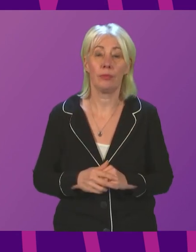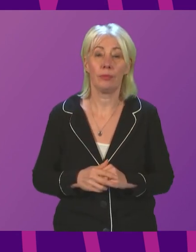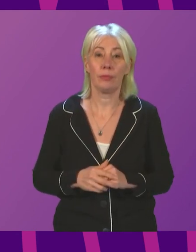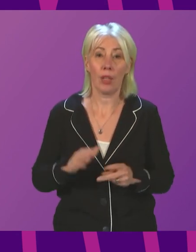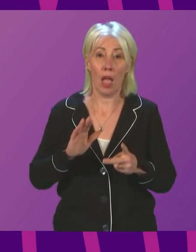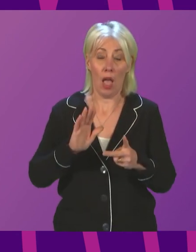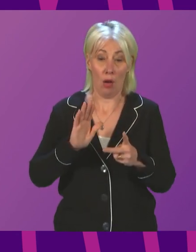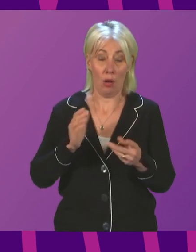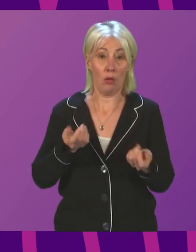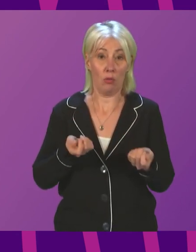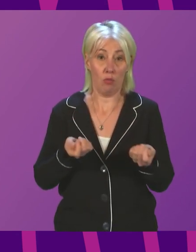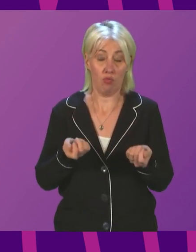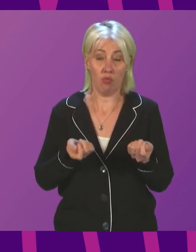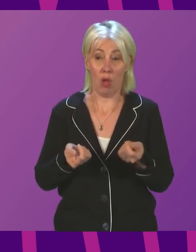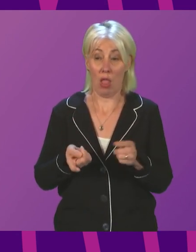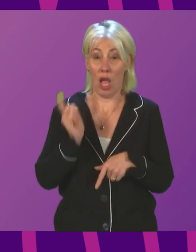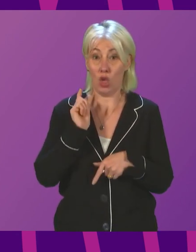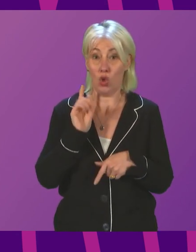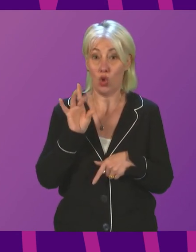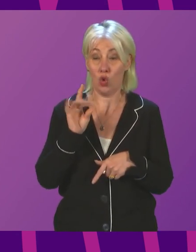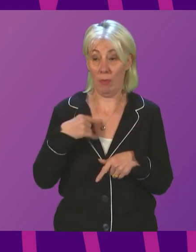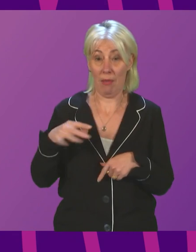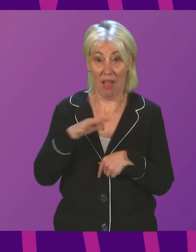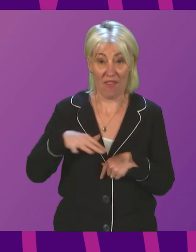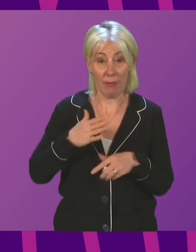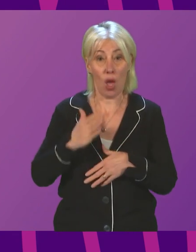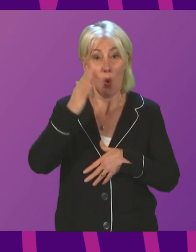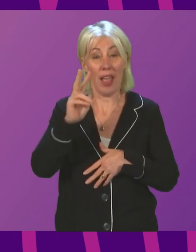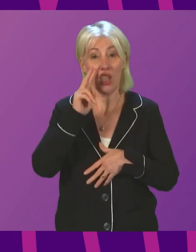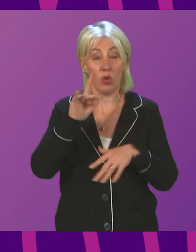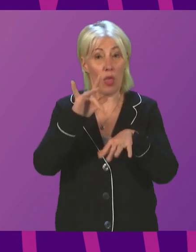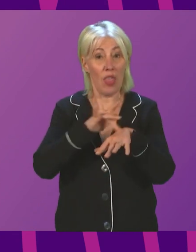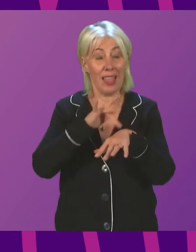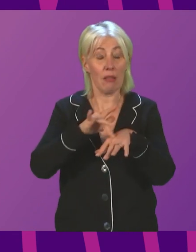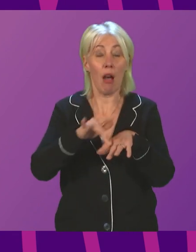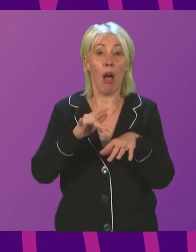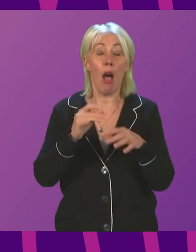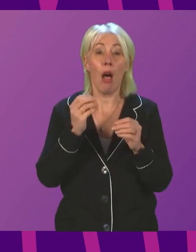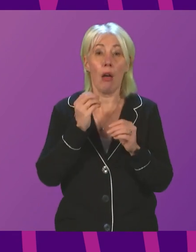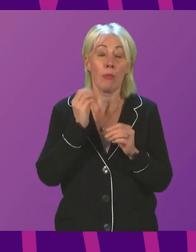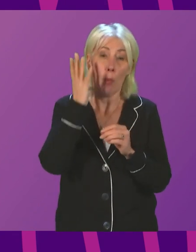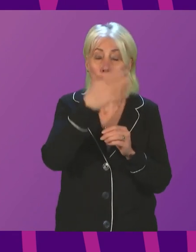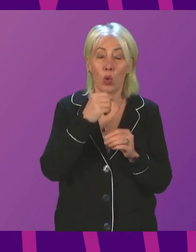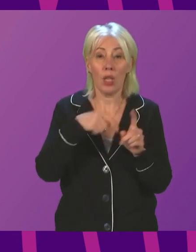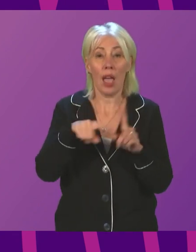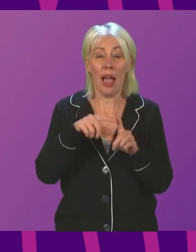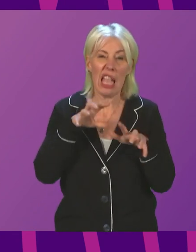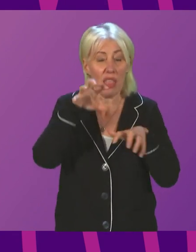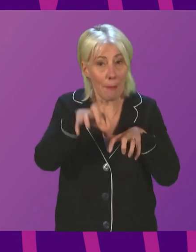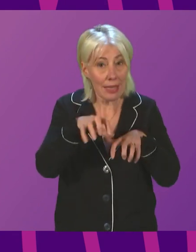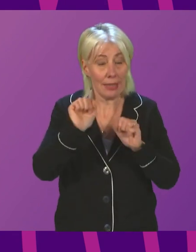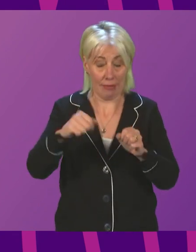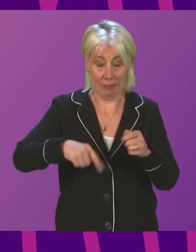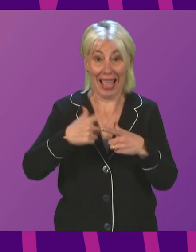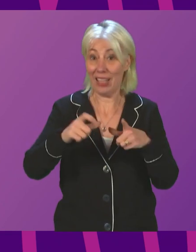Balfour to